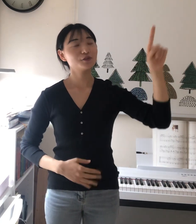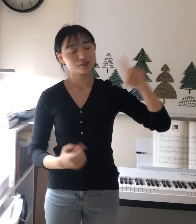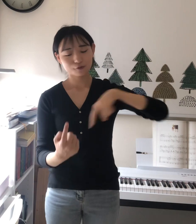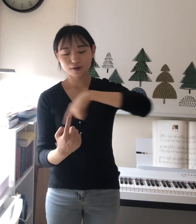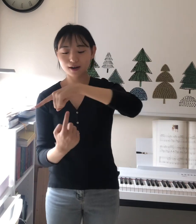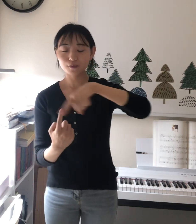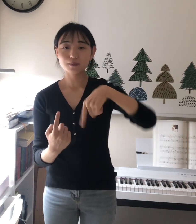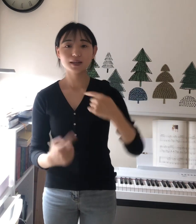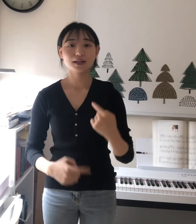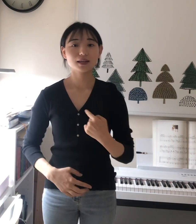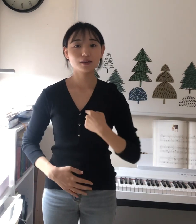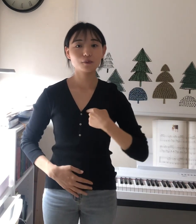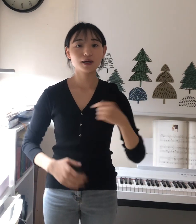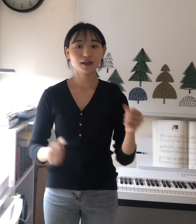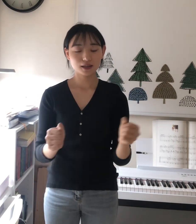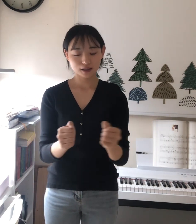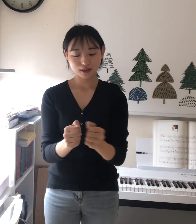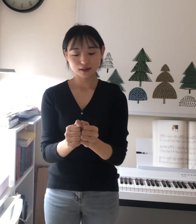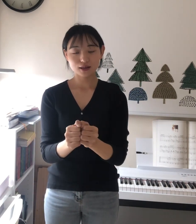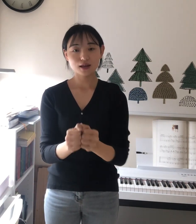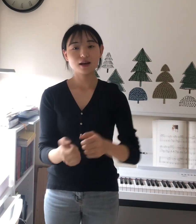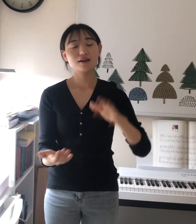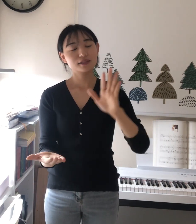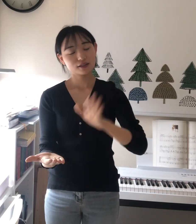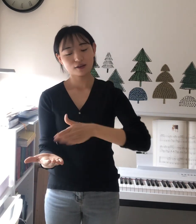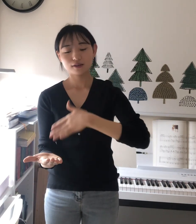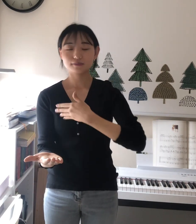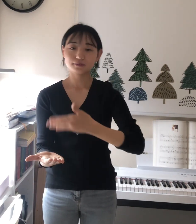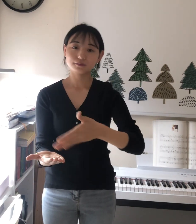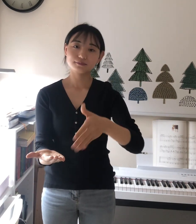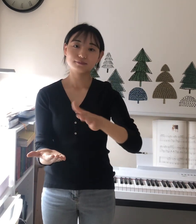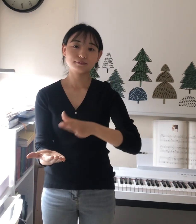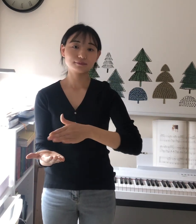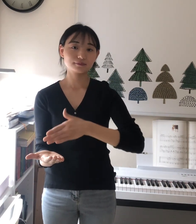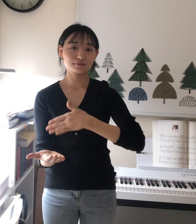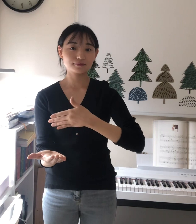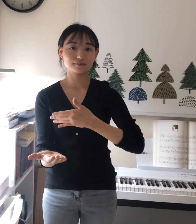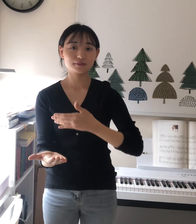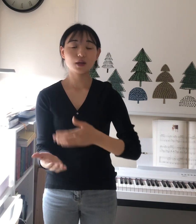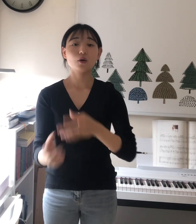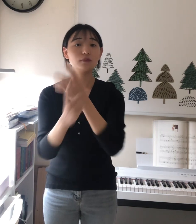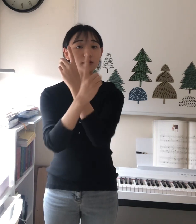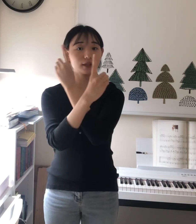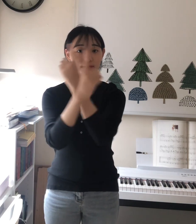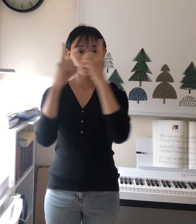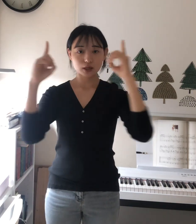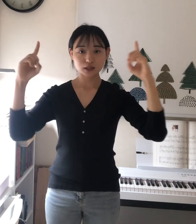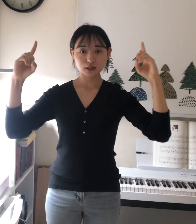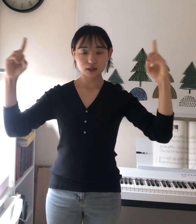surround me with a song I've delivered it